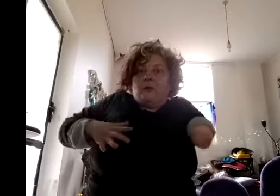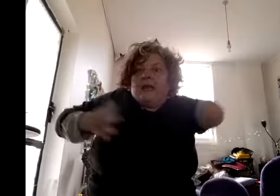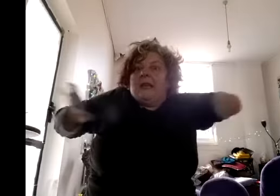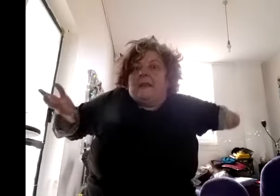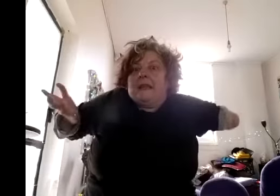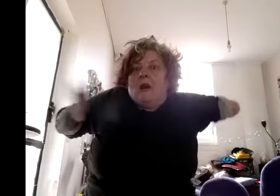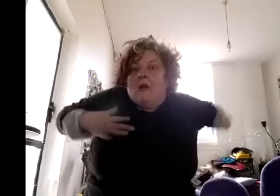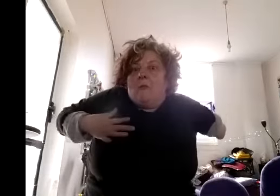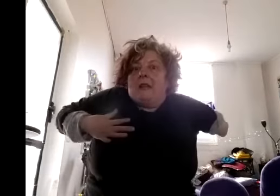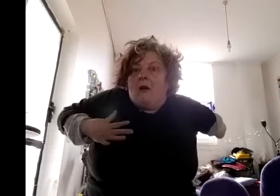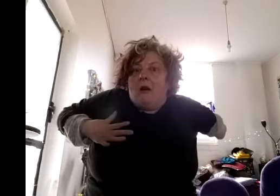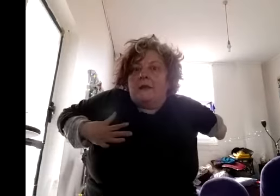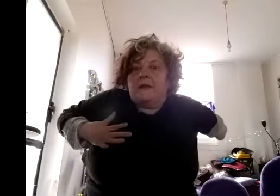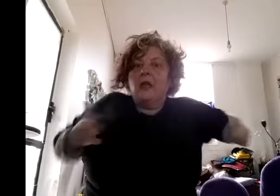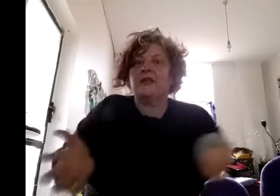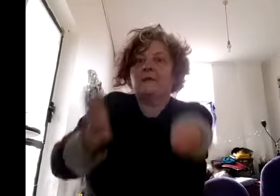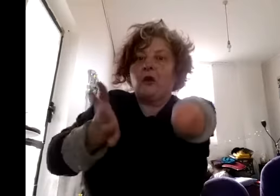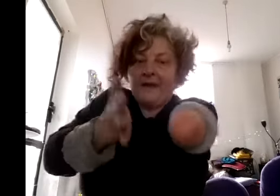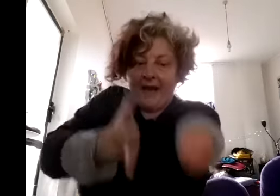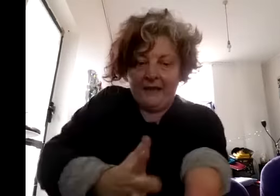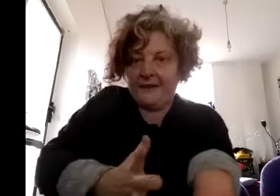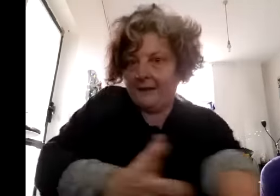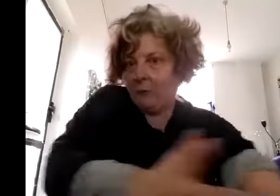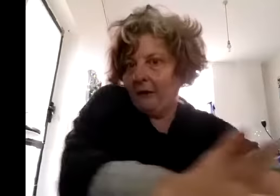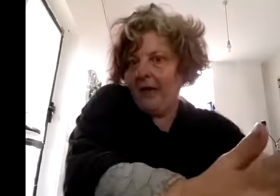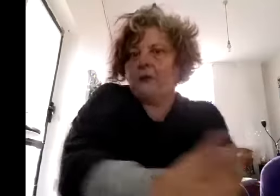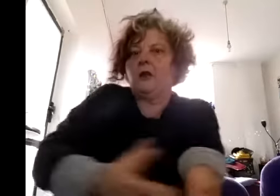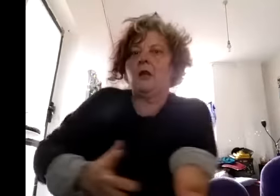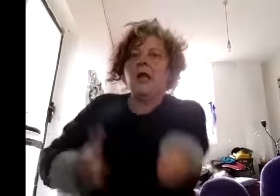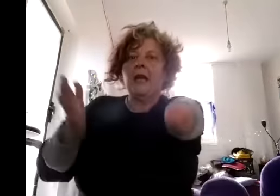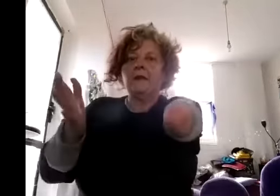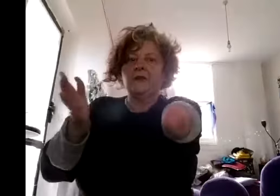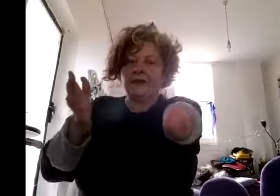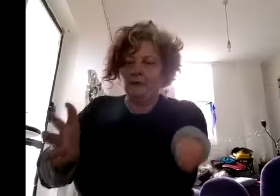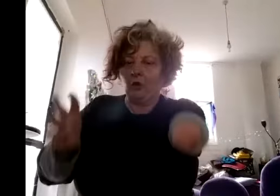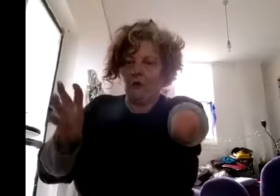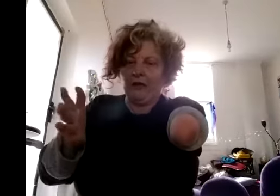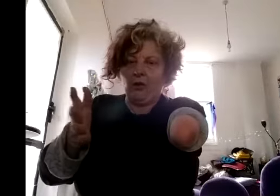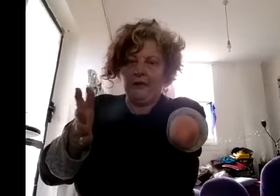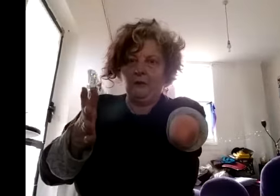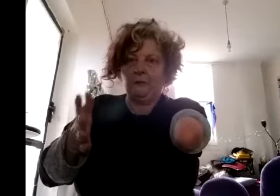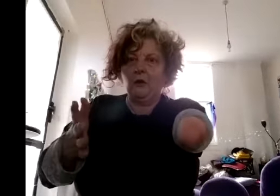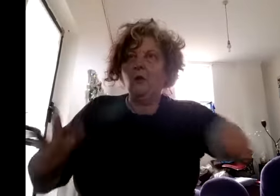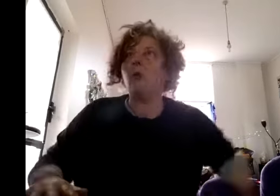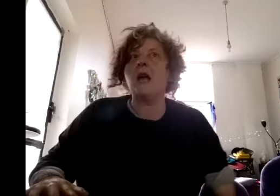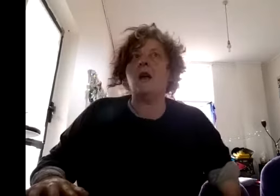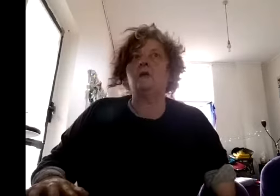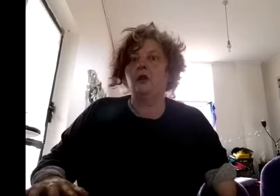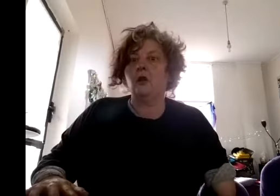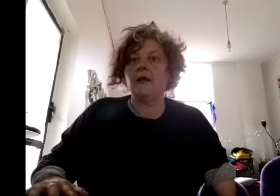anything oh my god so you've got that there's one reaction and then you've got that kind of wow you know that